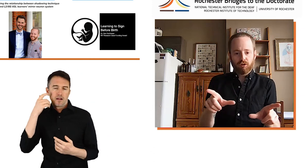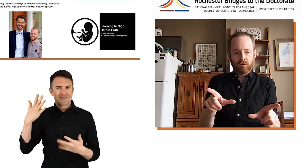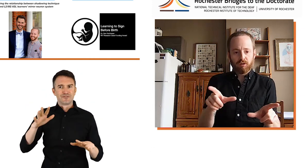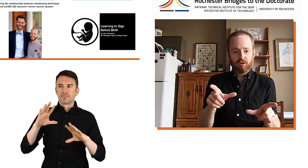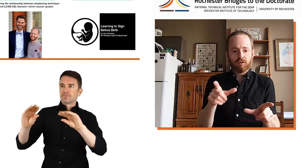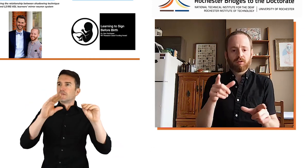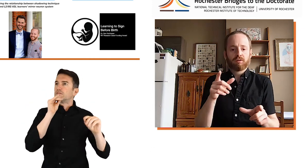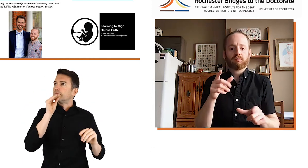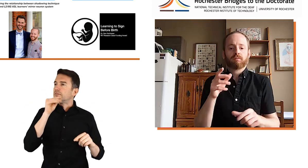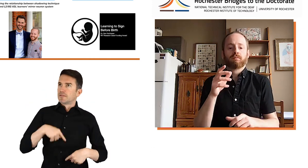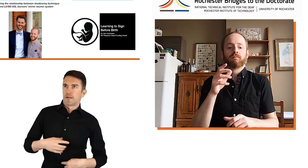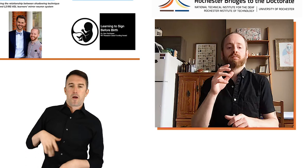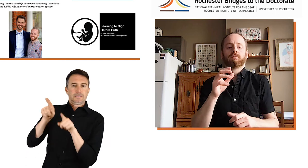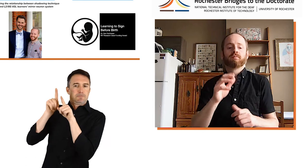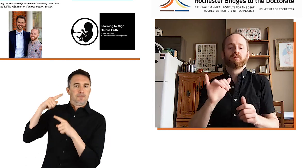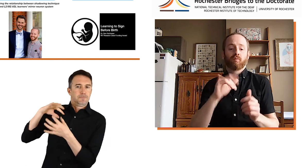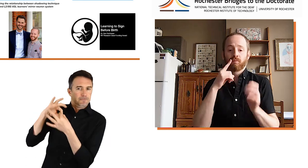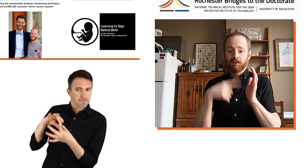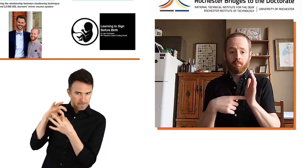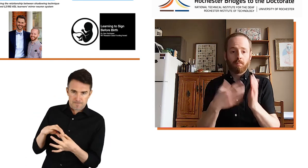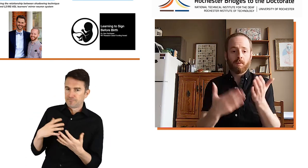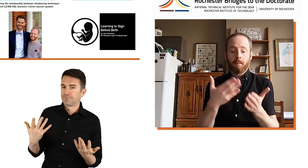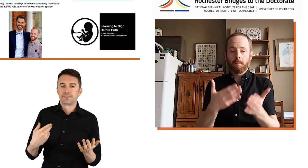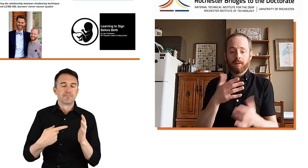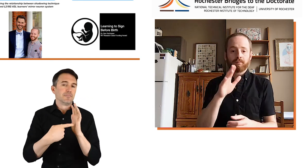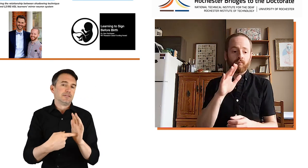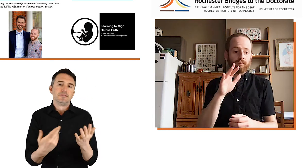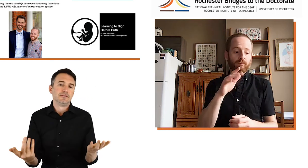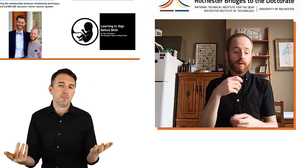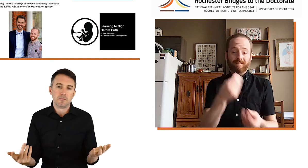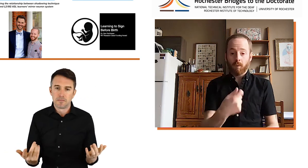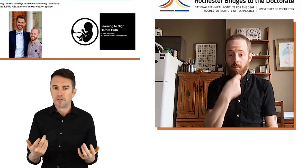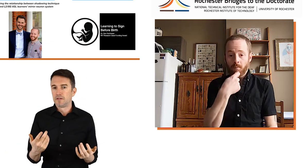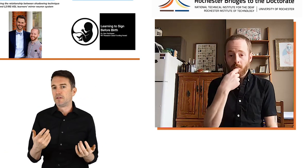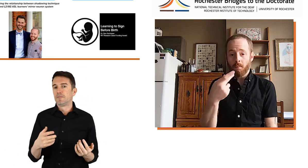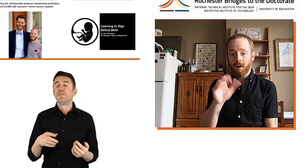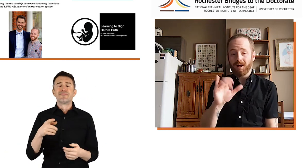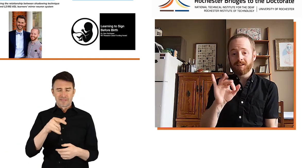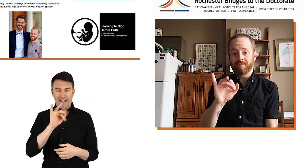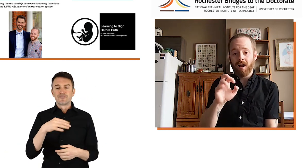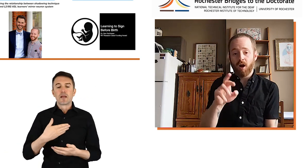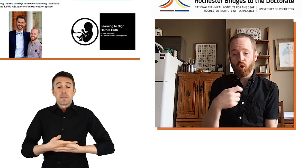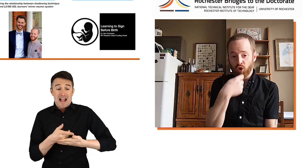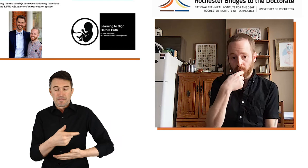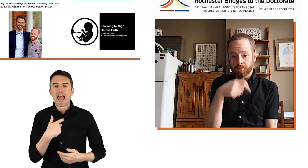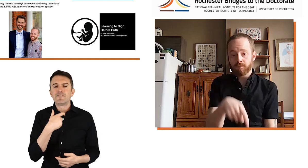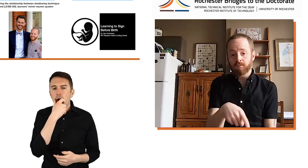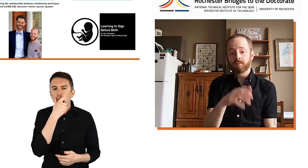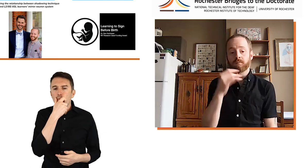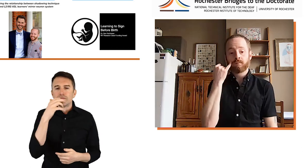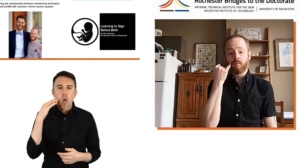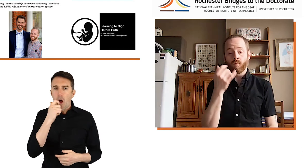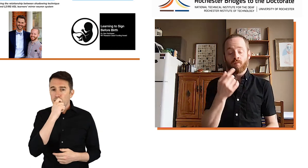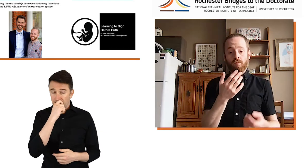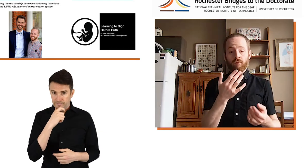based on their development. So for example, giving an